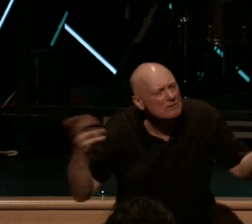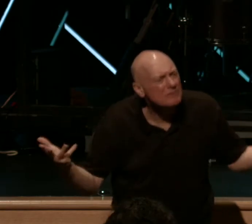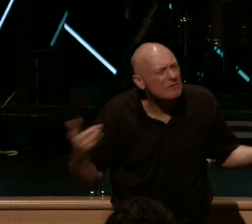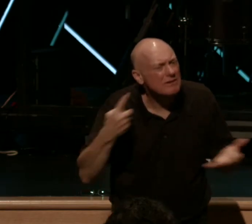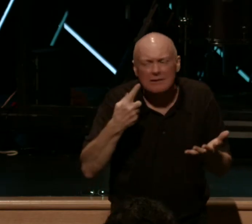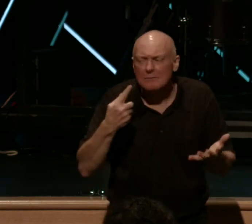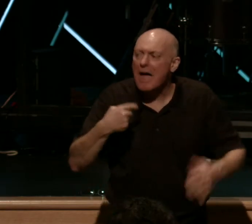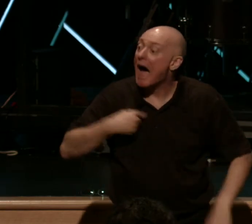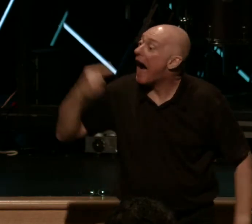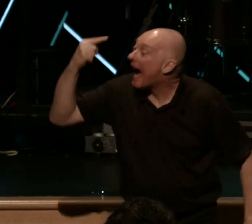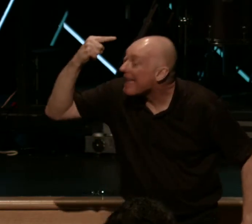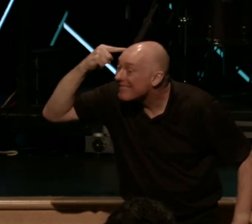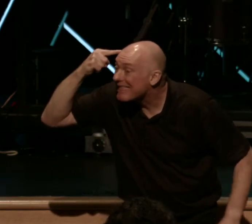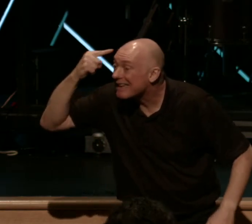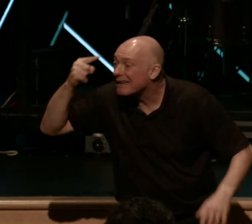I think they're doubting themselves.